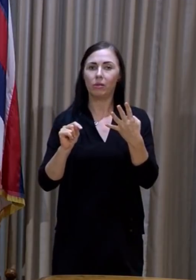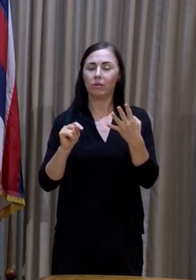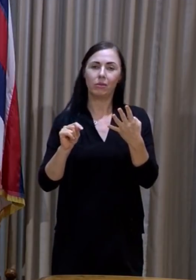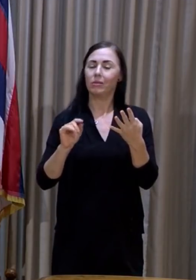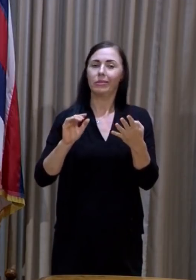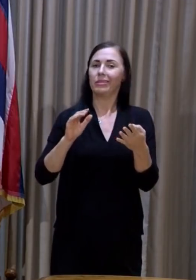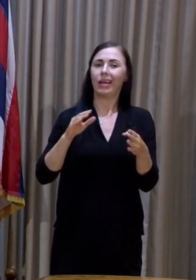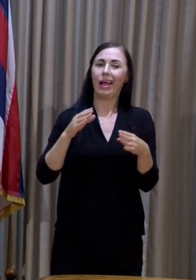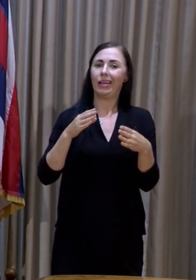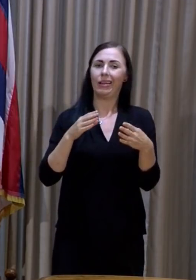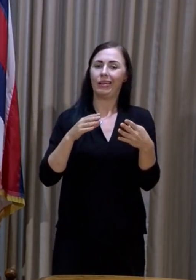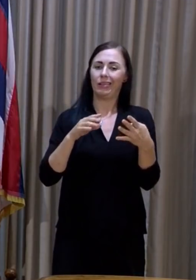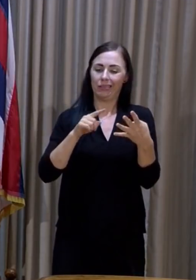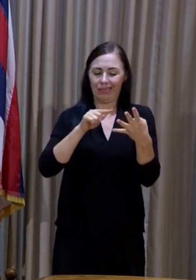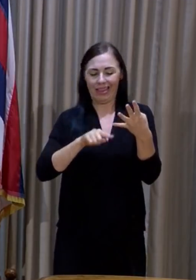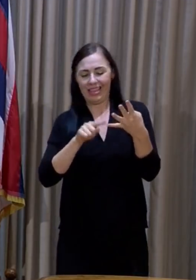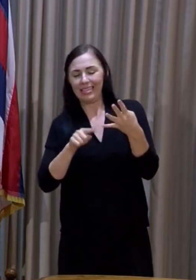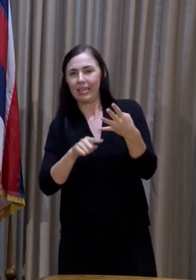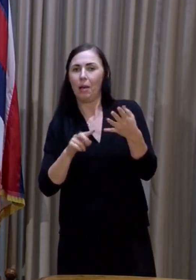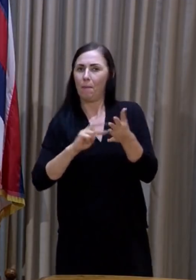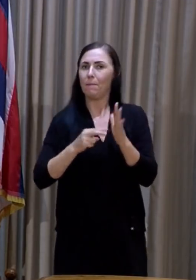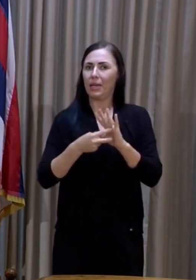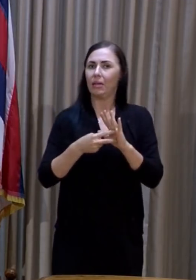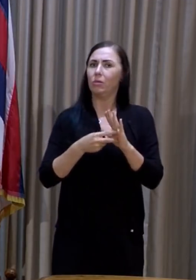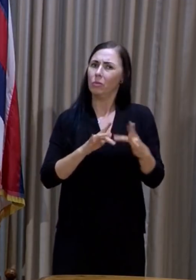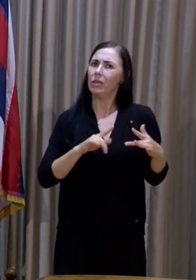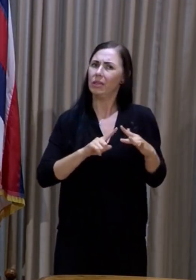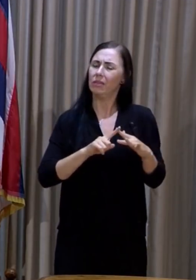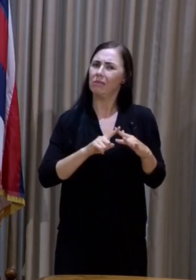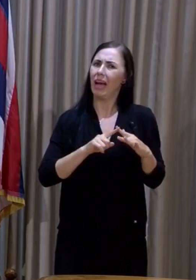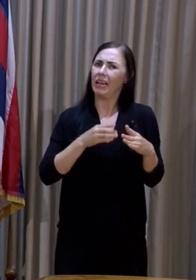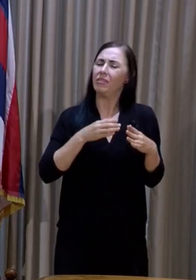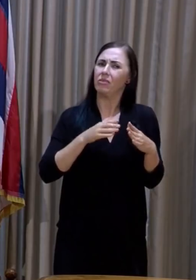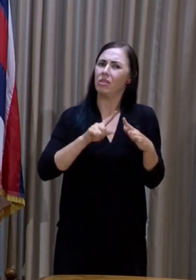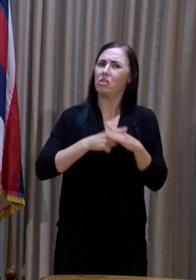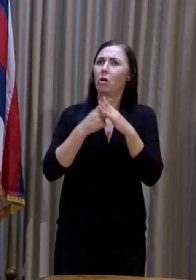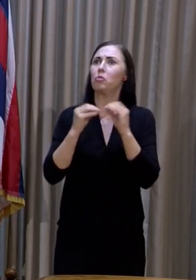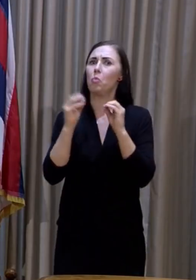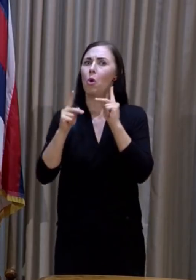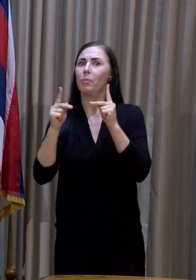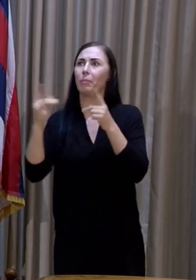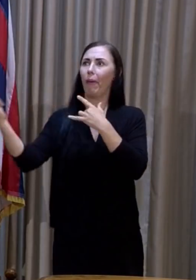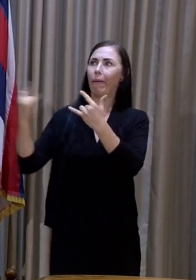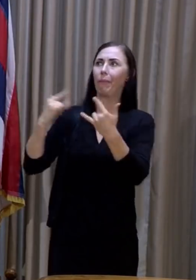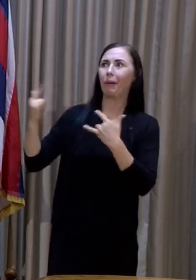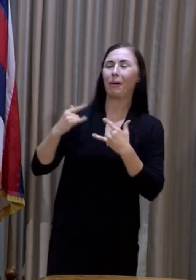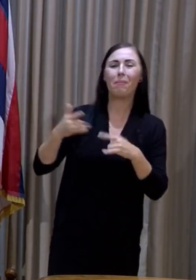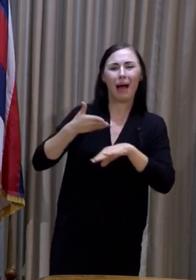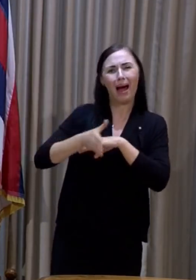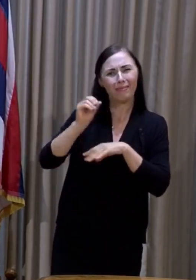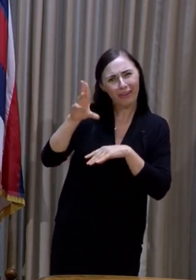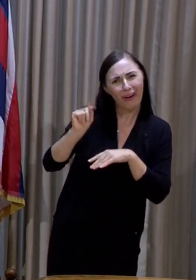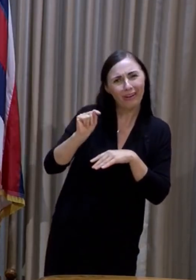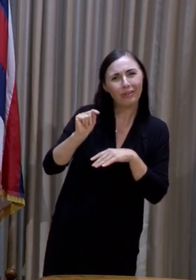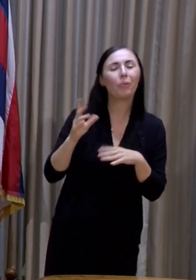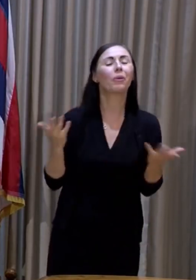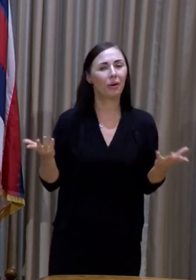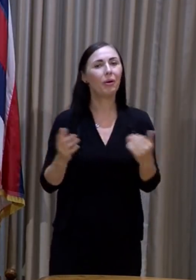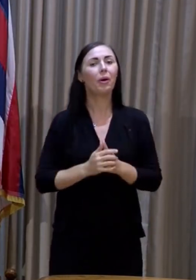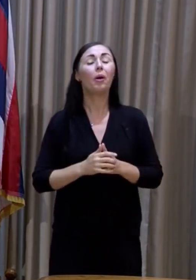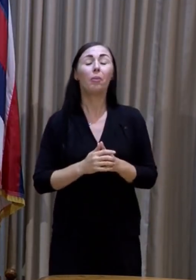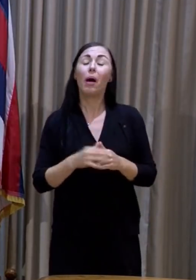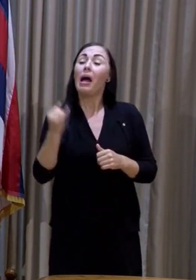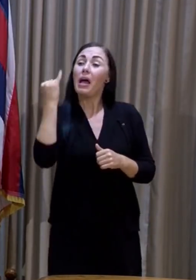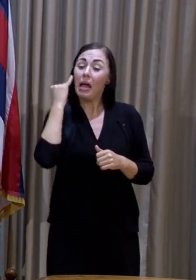slowdown in the economy. How concerned are you that if people heed that, especially visitors, that might